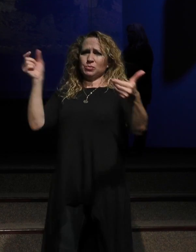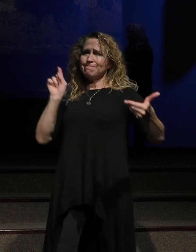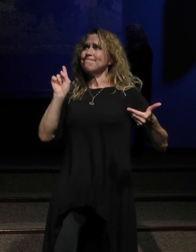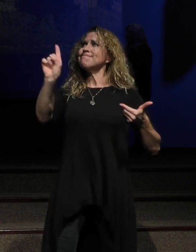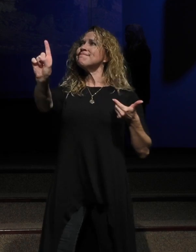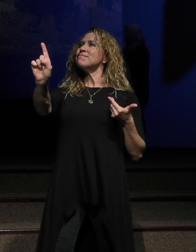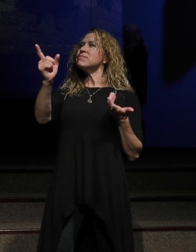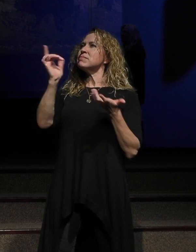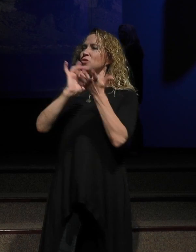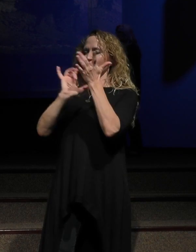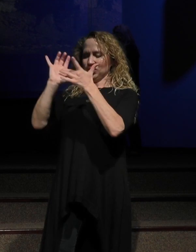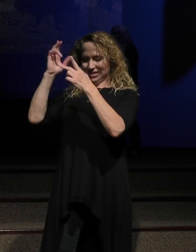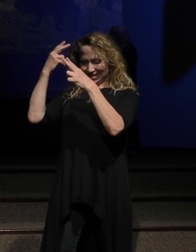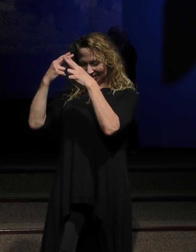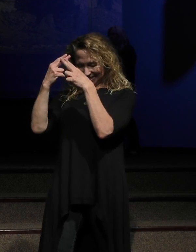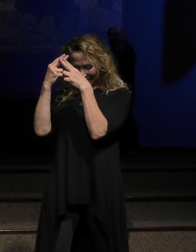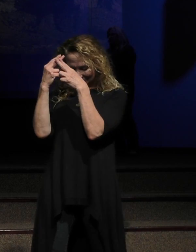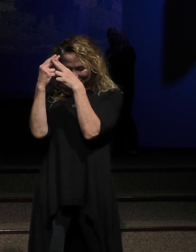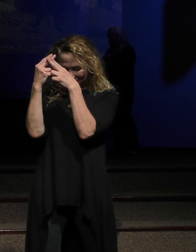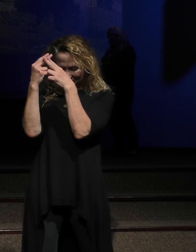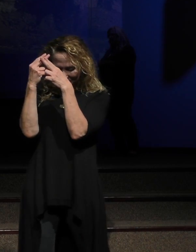In Jesus name, we pray these things.